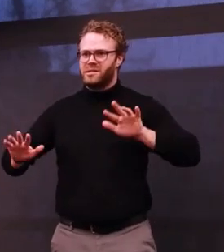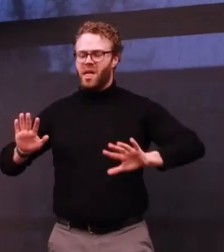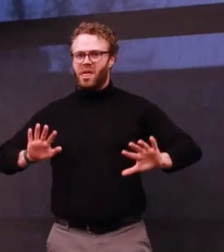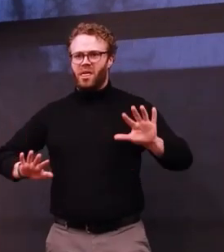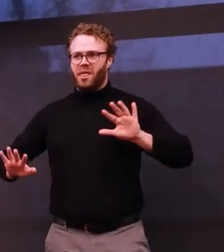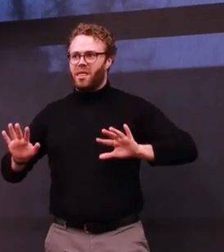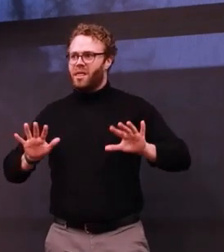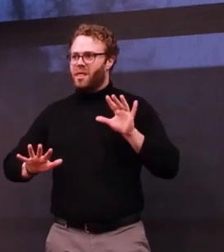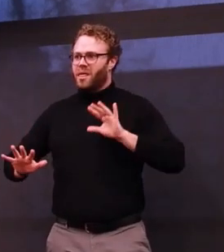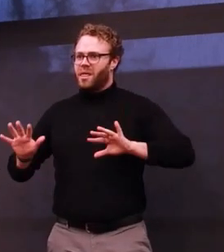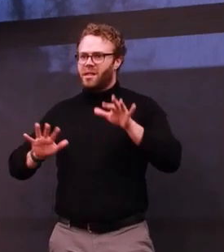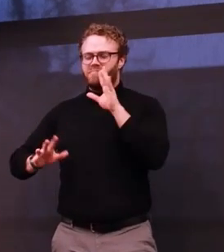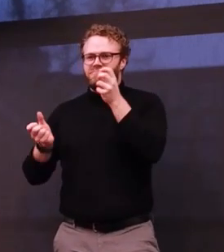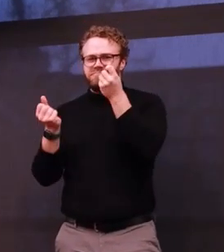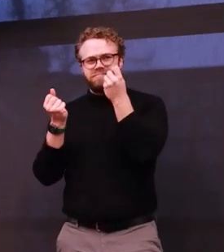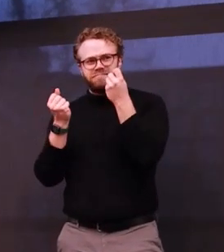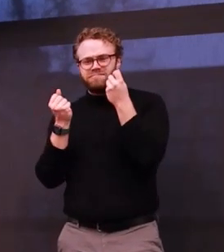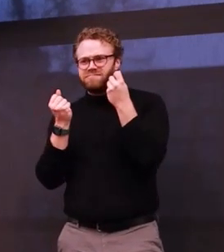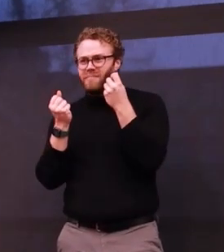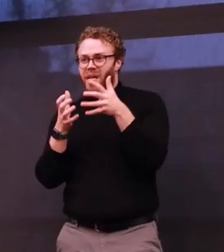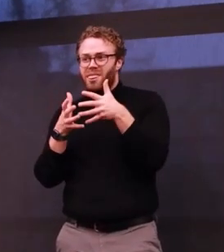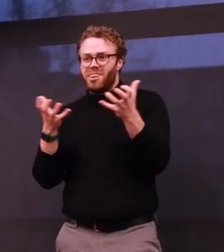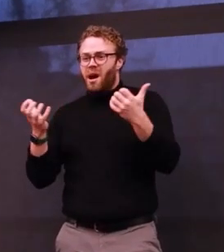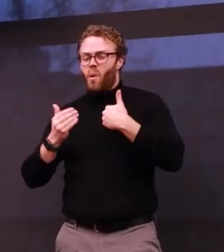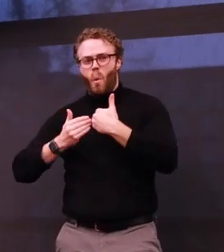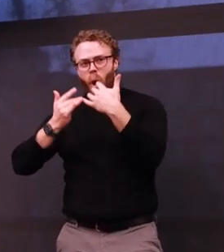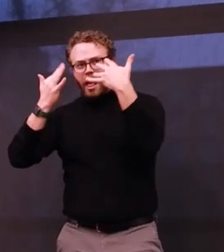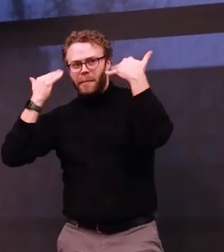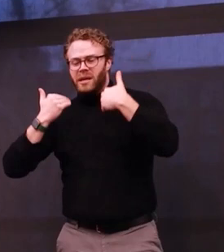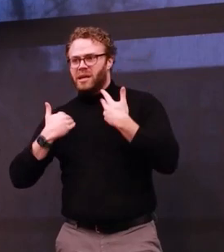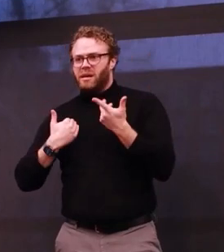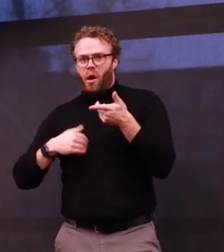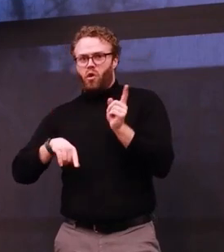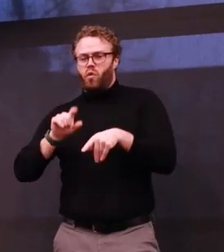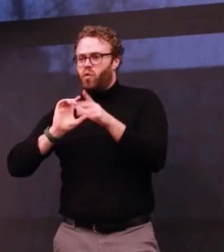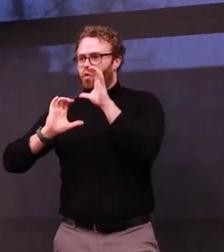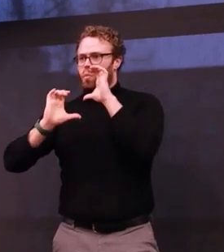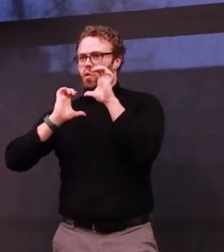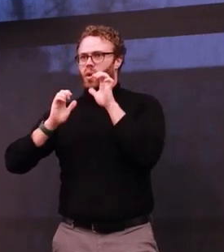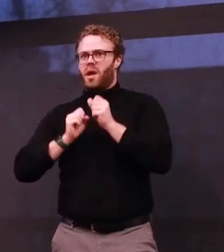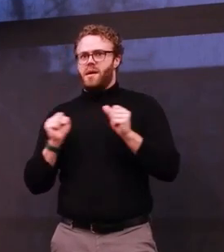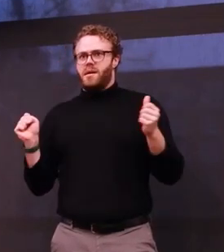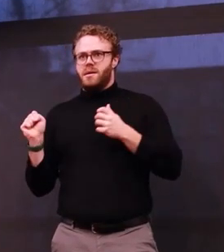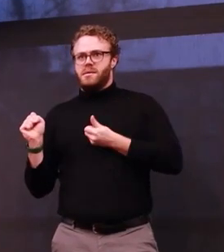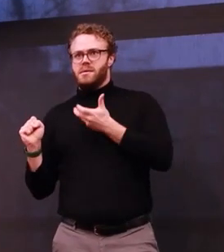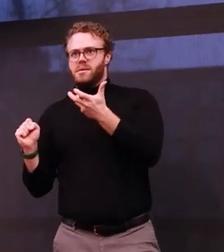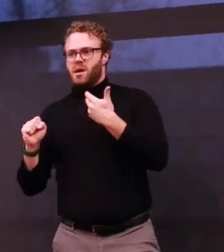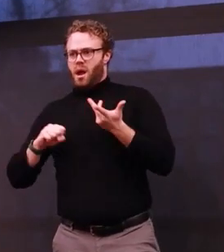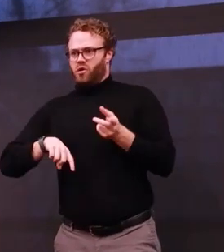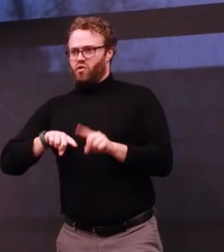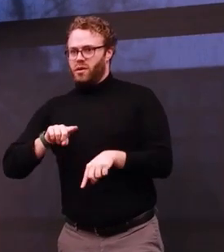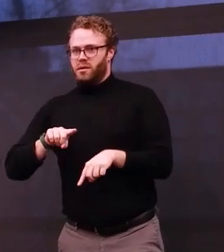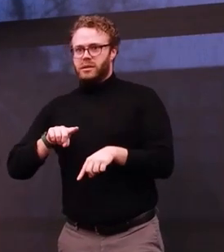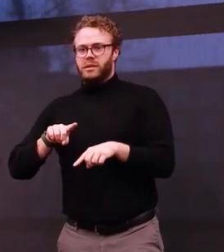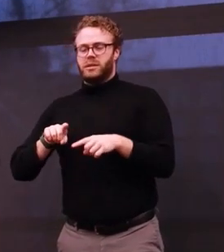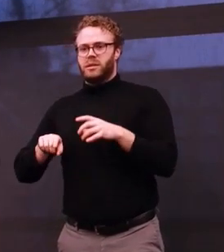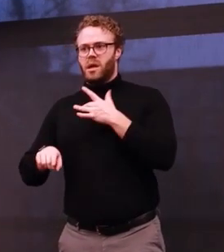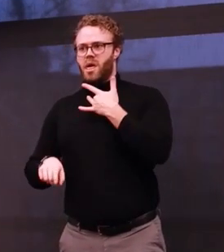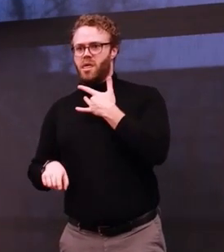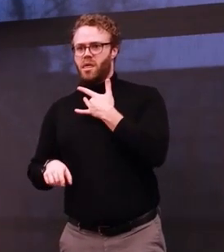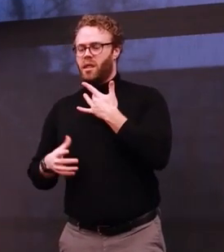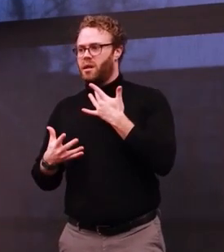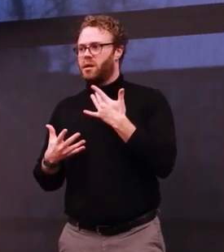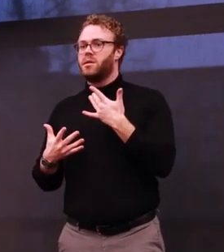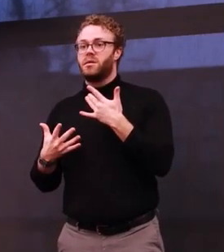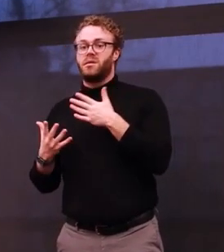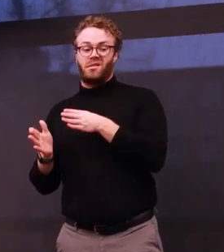And it was so much to process that I couldn't communicate with the outside world. That's when I turned to Art to Communicate. The